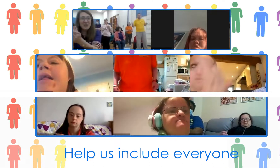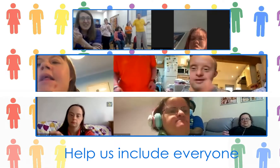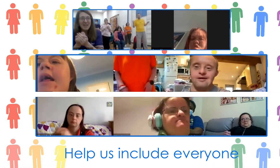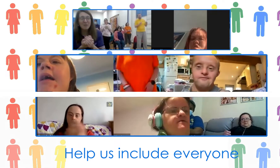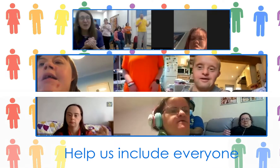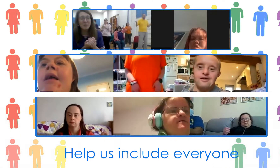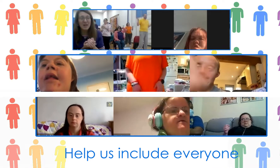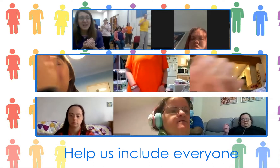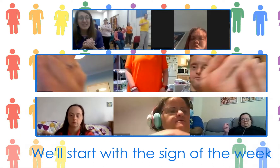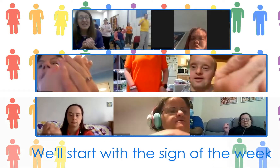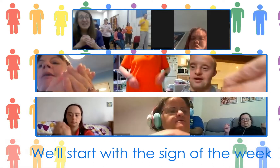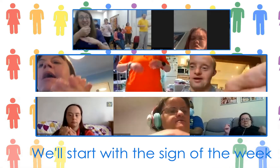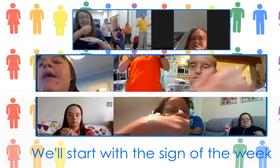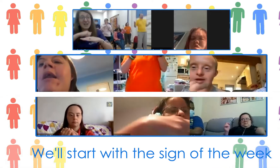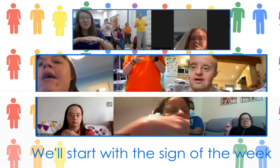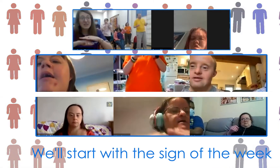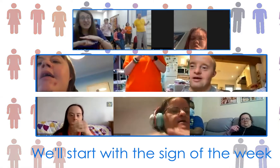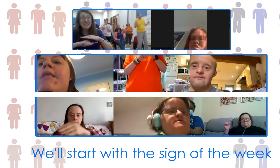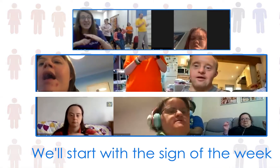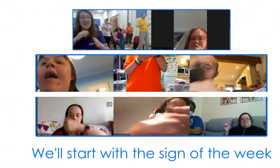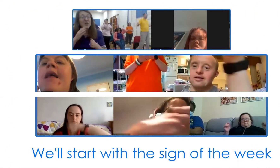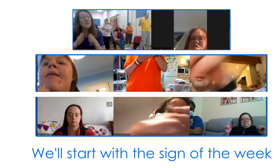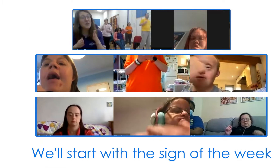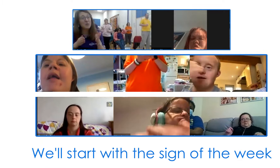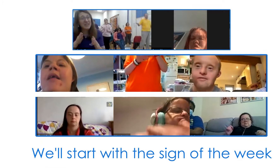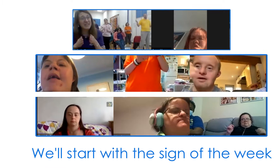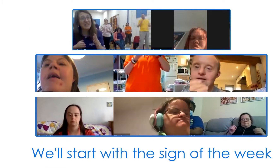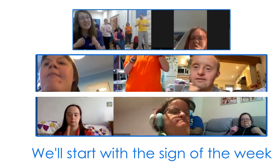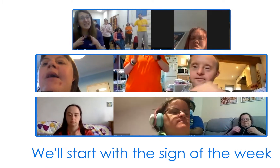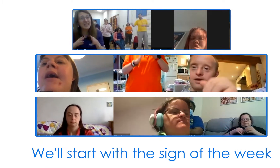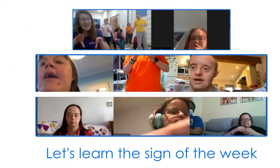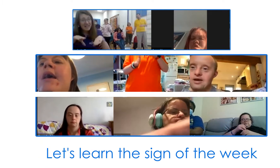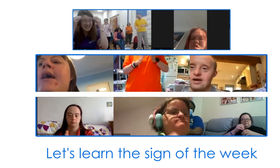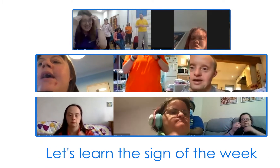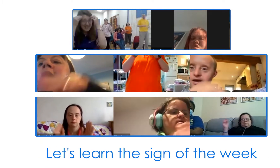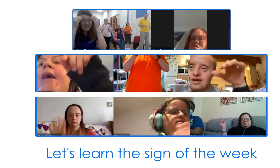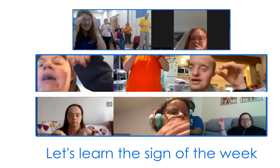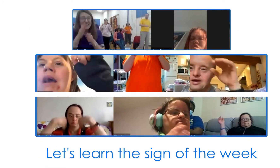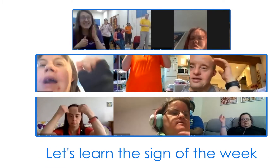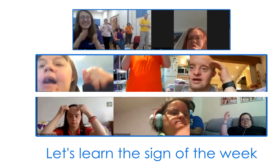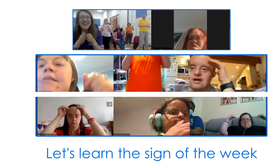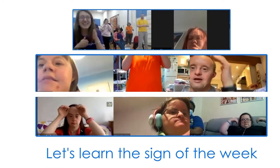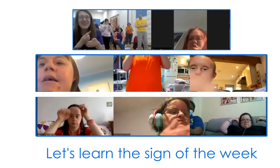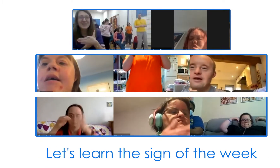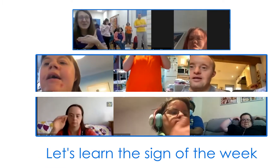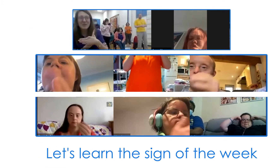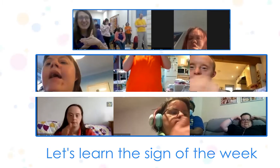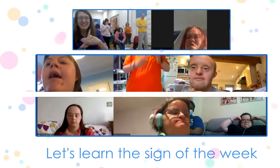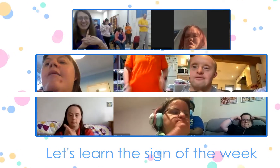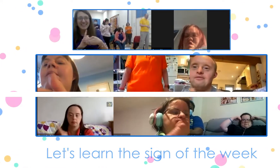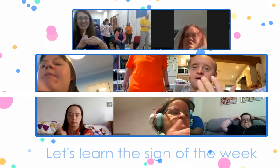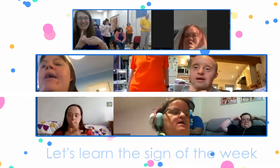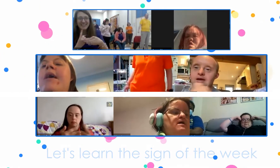everyone who's one is the sign of the week, best lamb is the sign of the